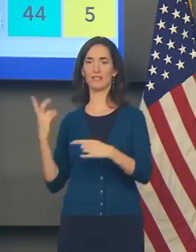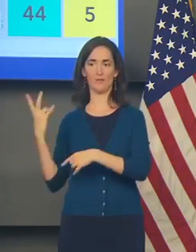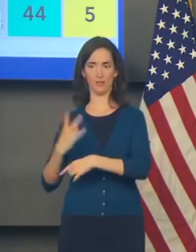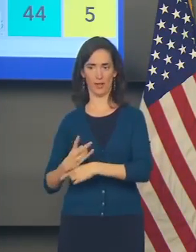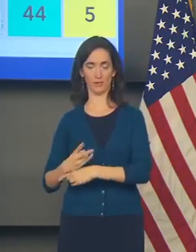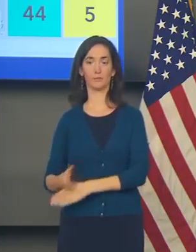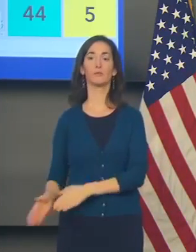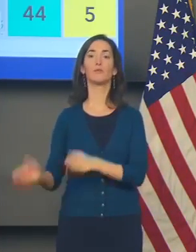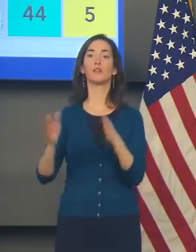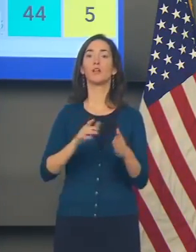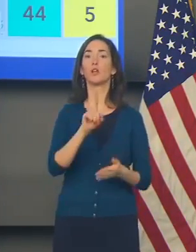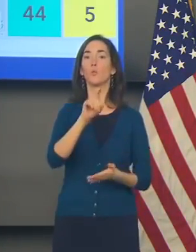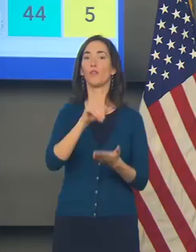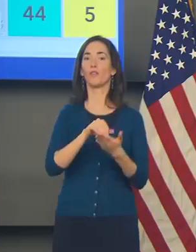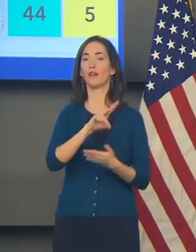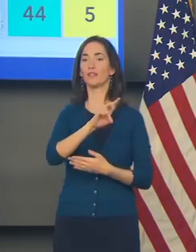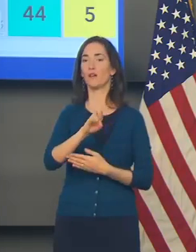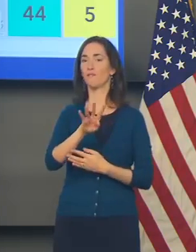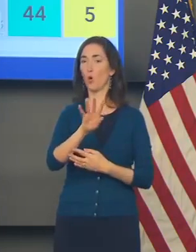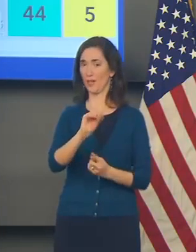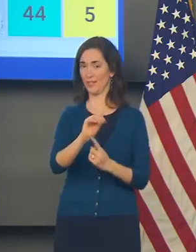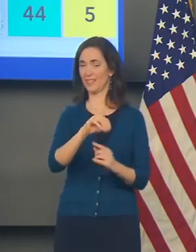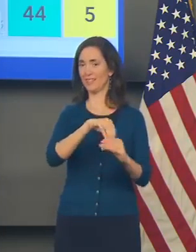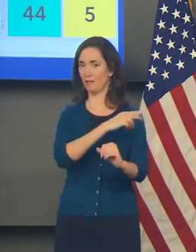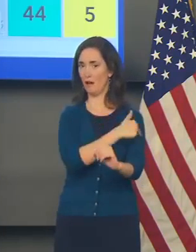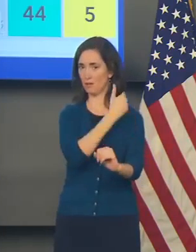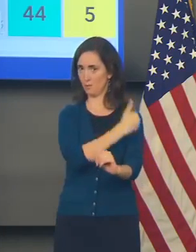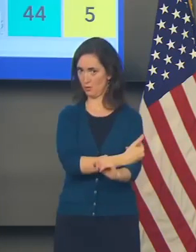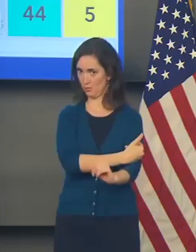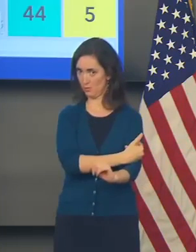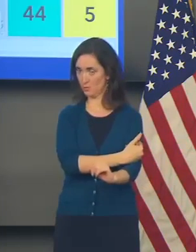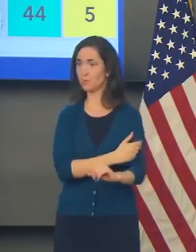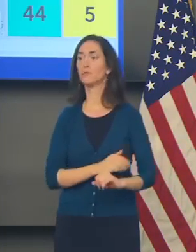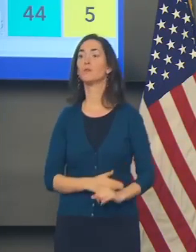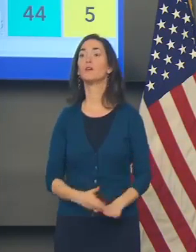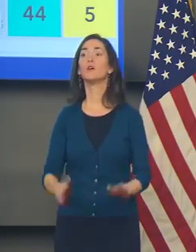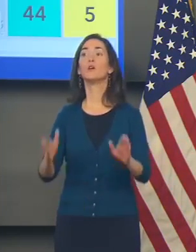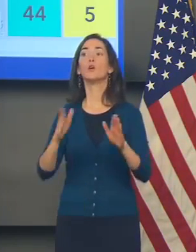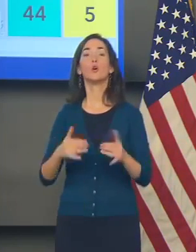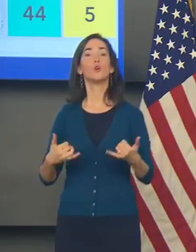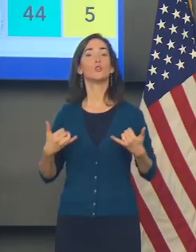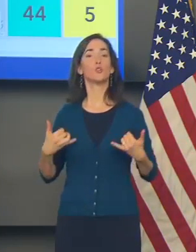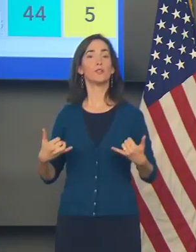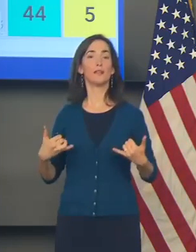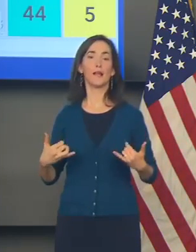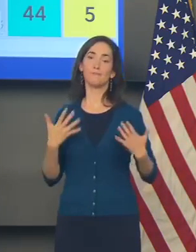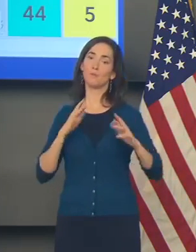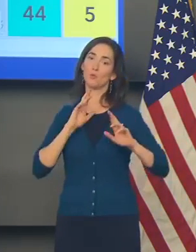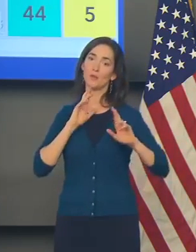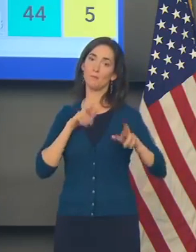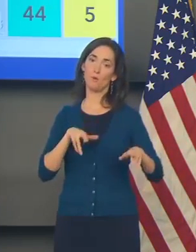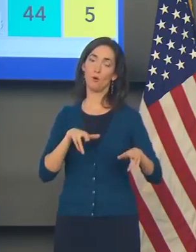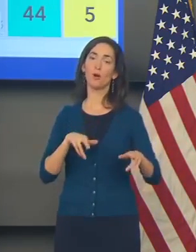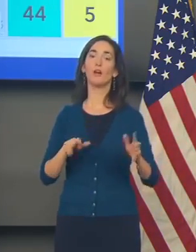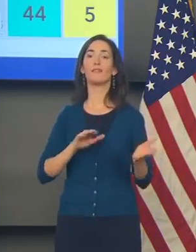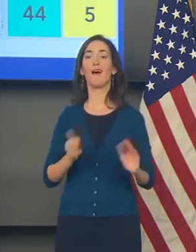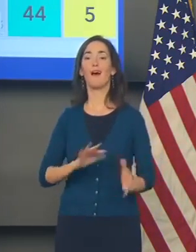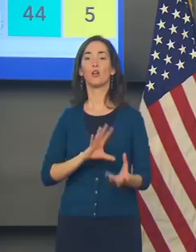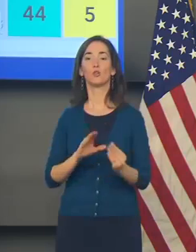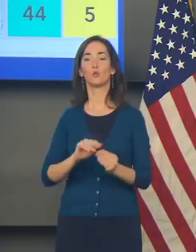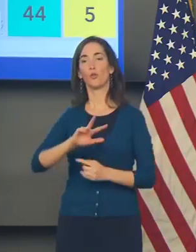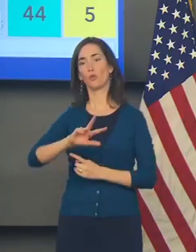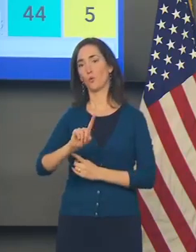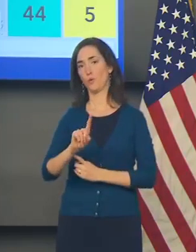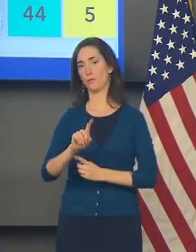1,740 hospitalizations. And today, we're also reporting 31 deaths.